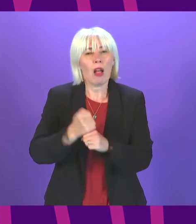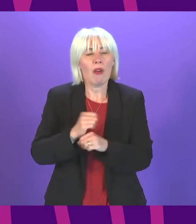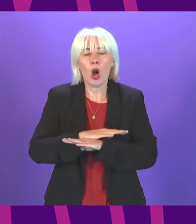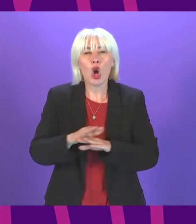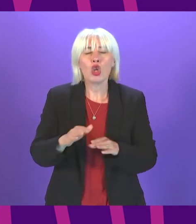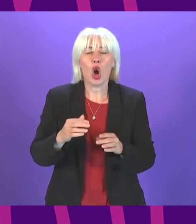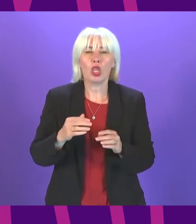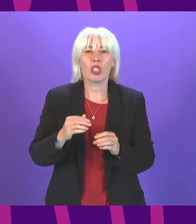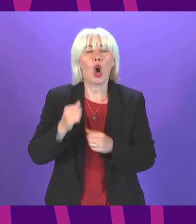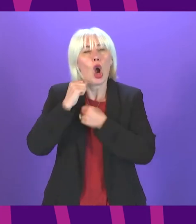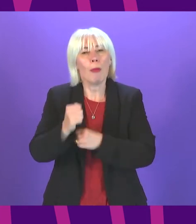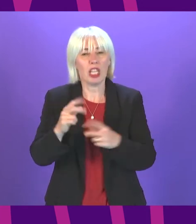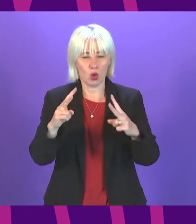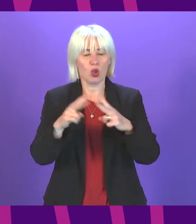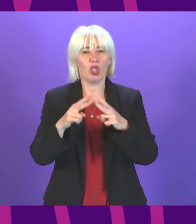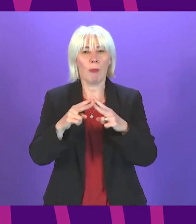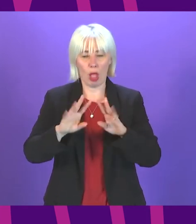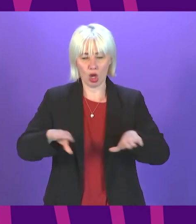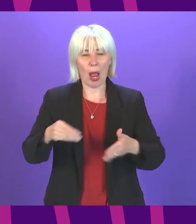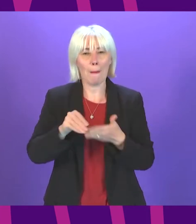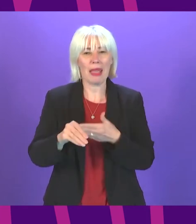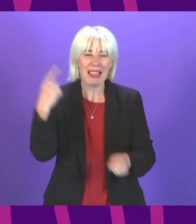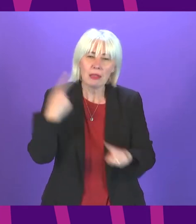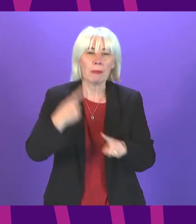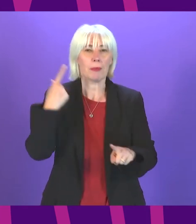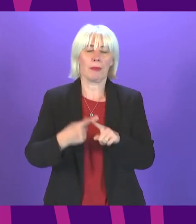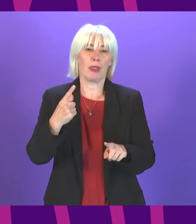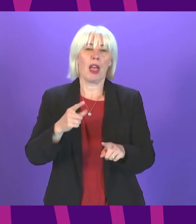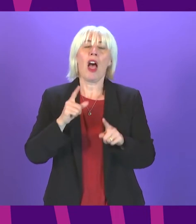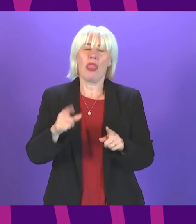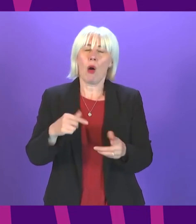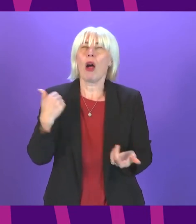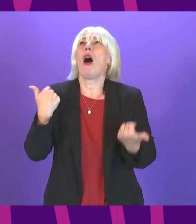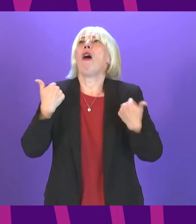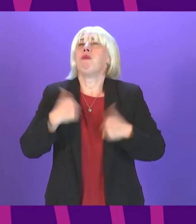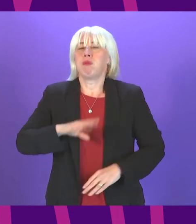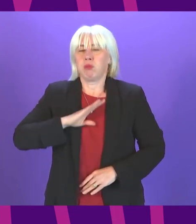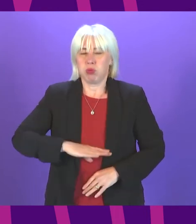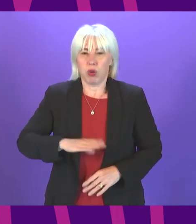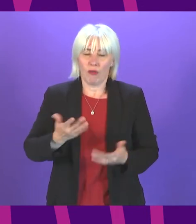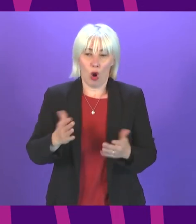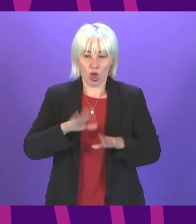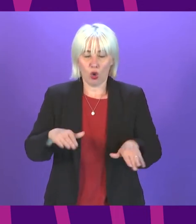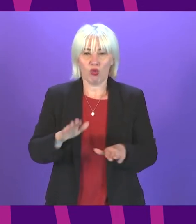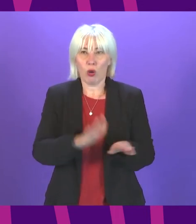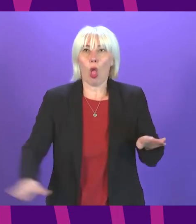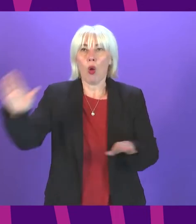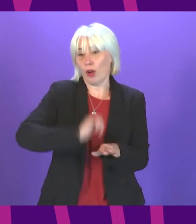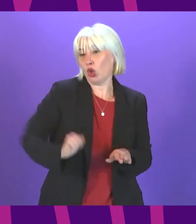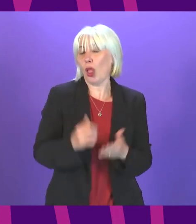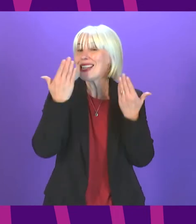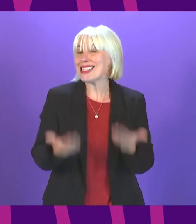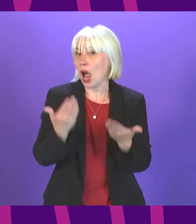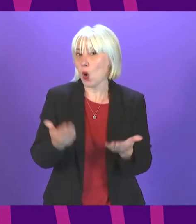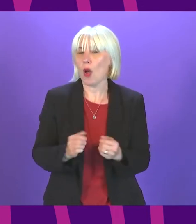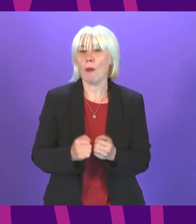doubling the Scottish child payment immediately doing that would make a massive difference to families right across Scotland right now it would lift at